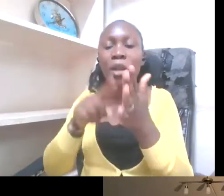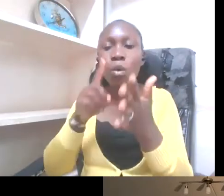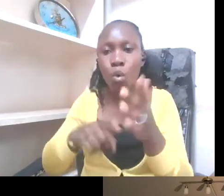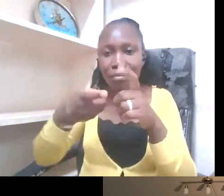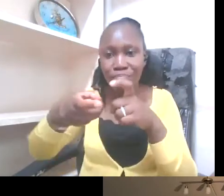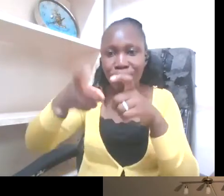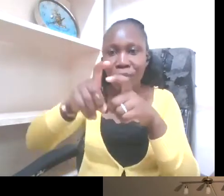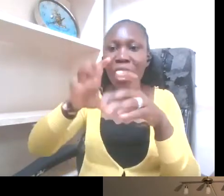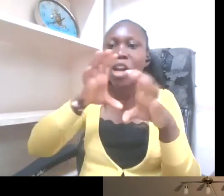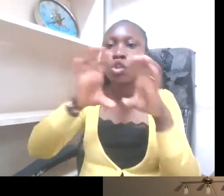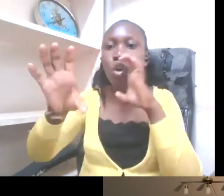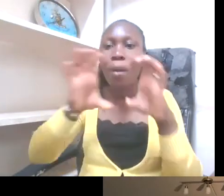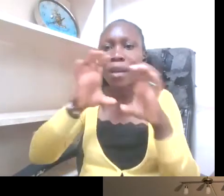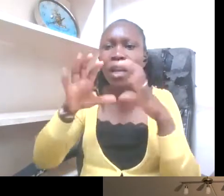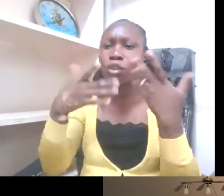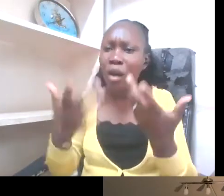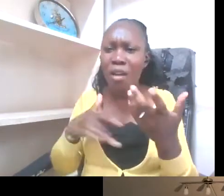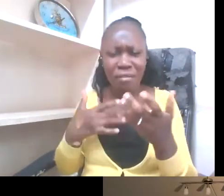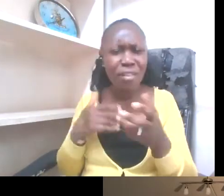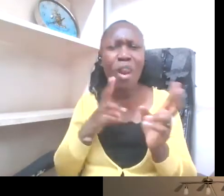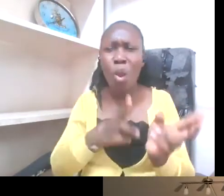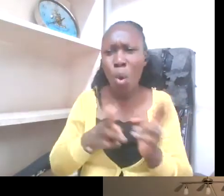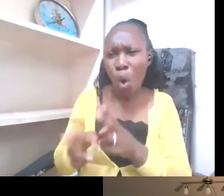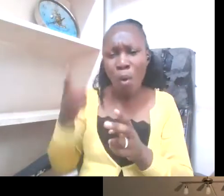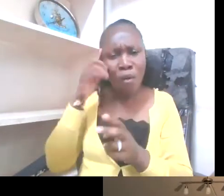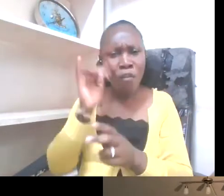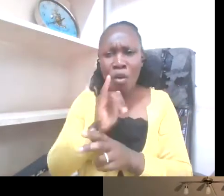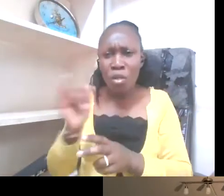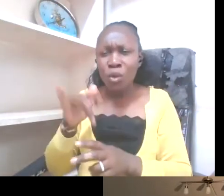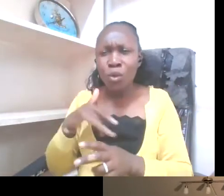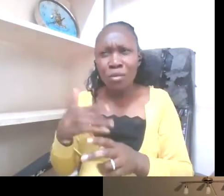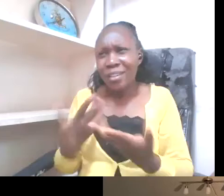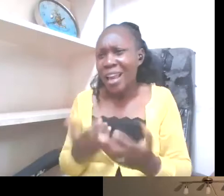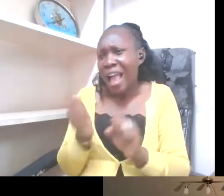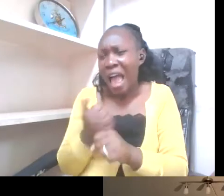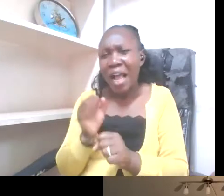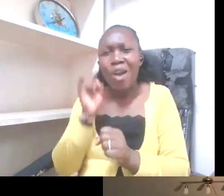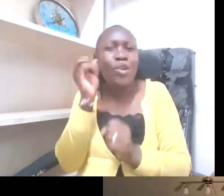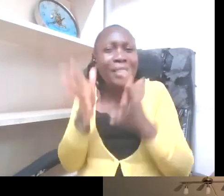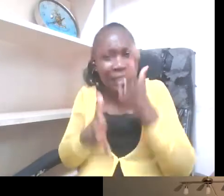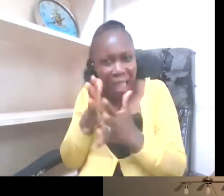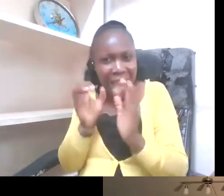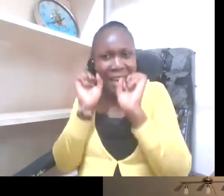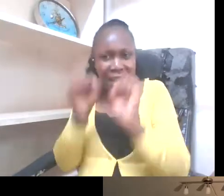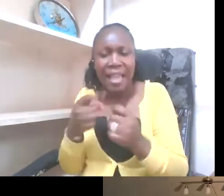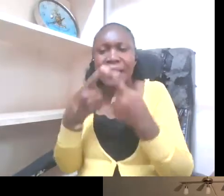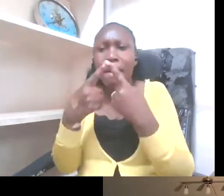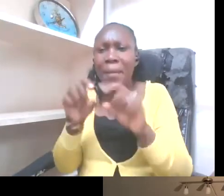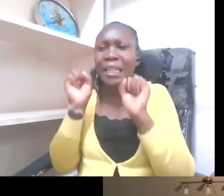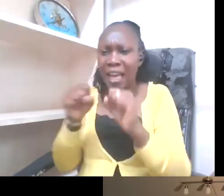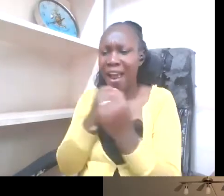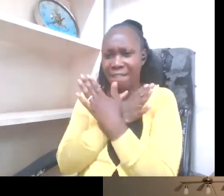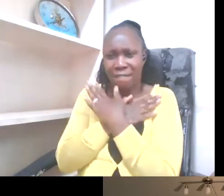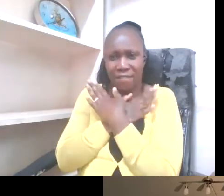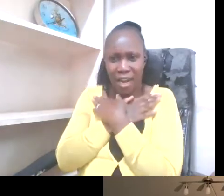so that those who feel less able to sign can still be friendly to the deaf and not socially isolate them. And then